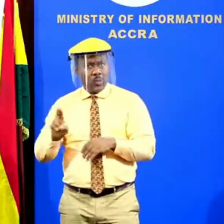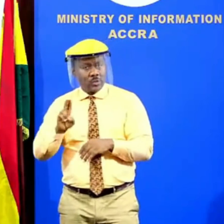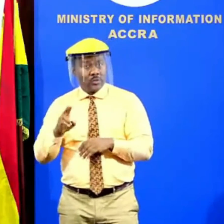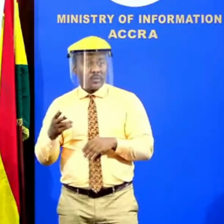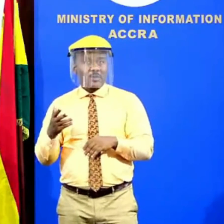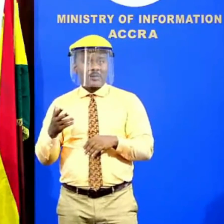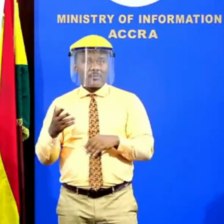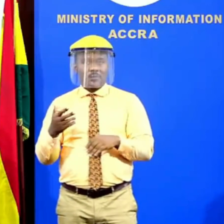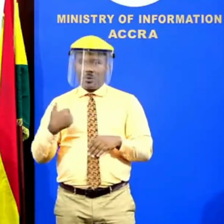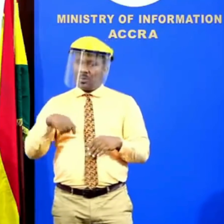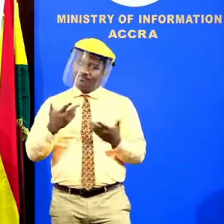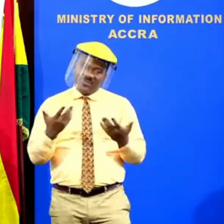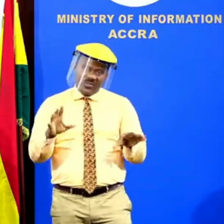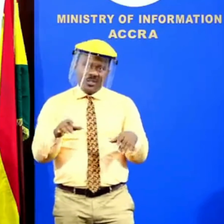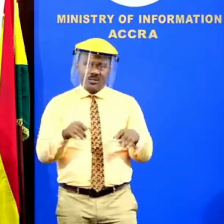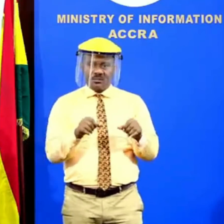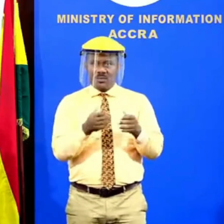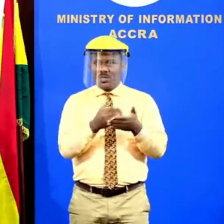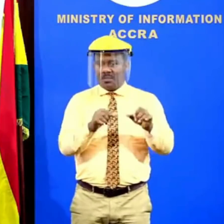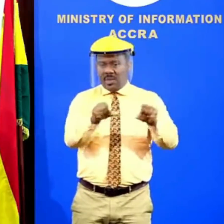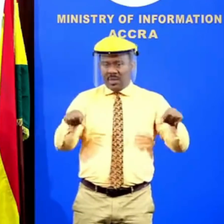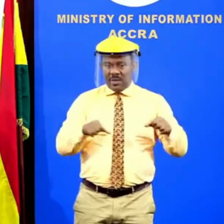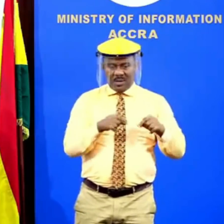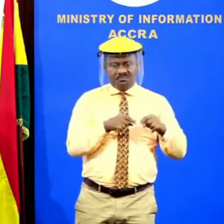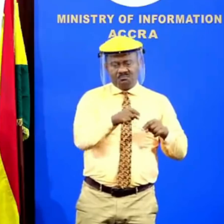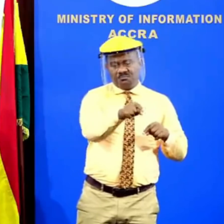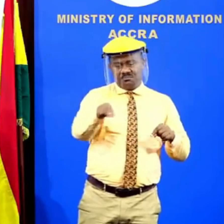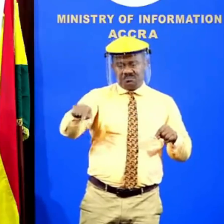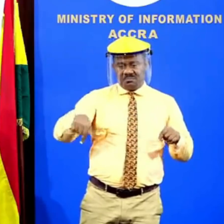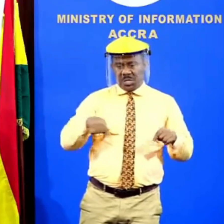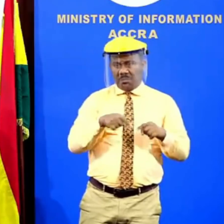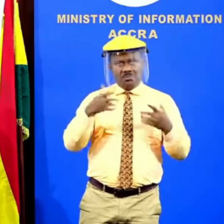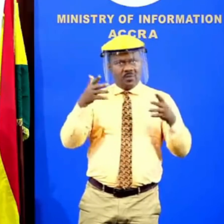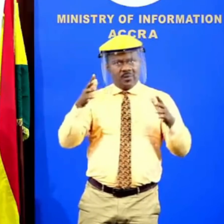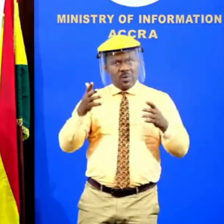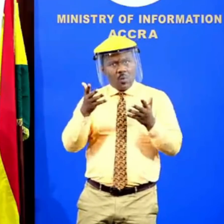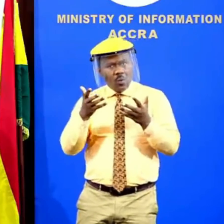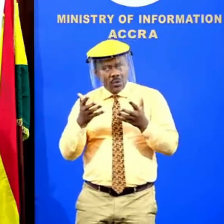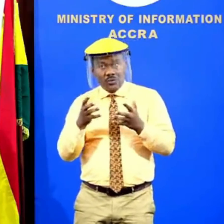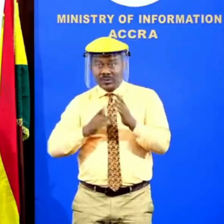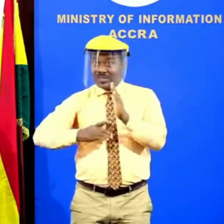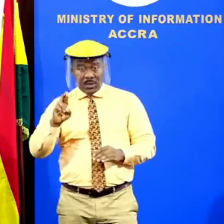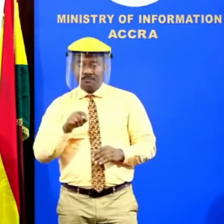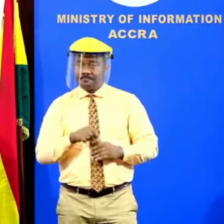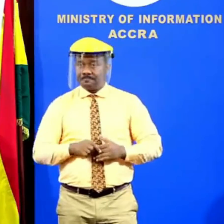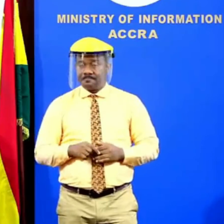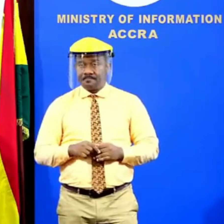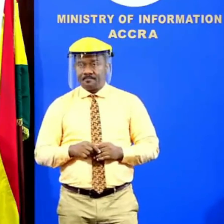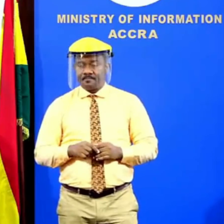have even mapped out some sites in this country that will have to. Ghana, if you want to develop our